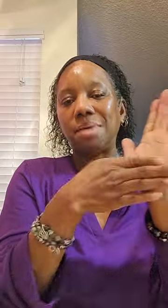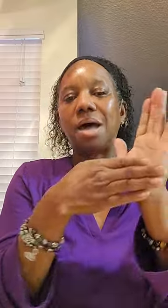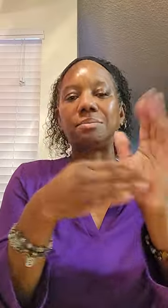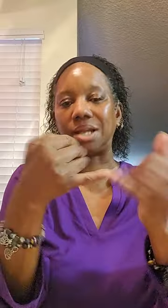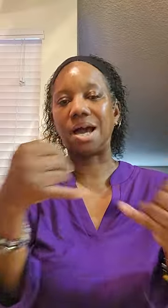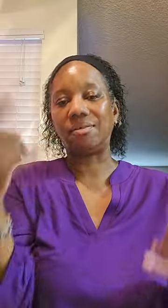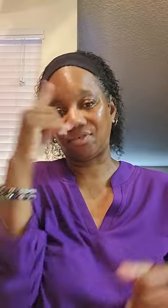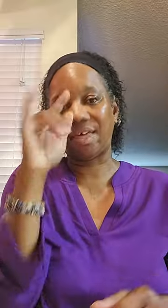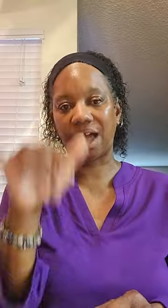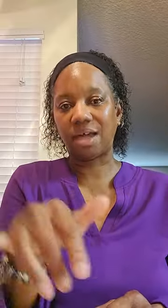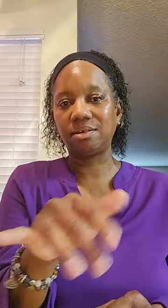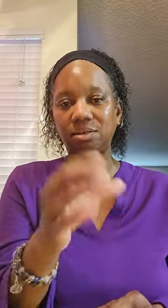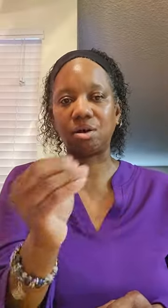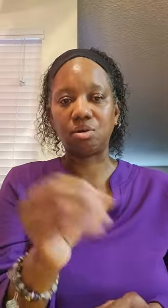bottom line for that. So,